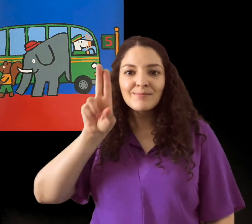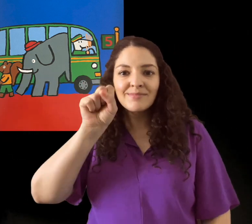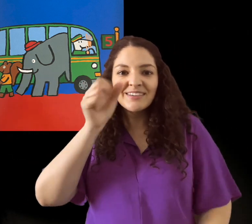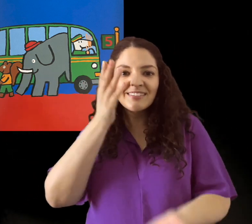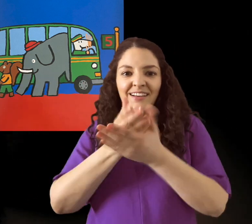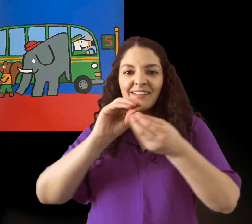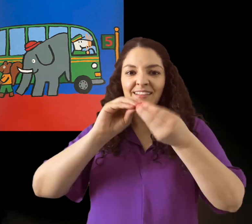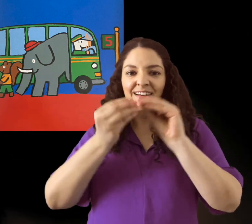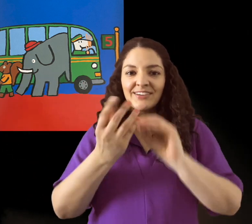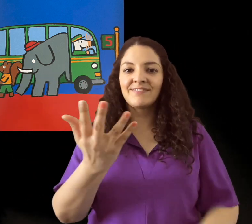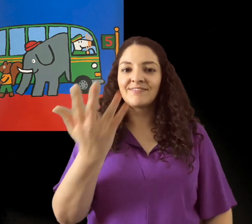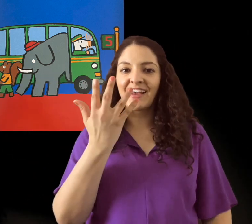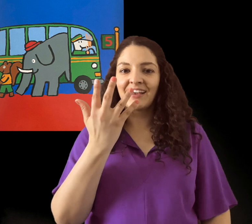Bus stop number five.